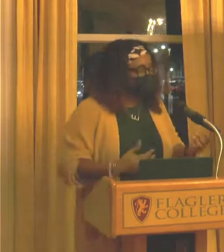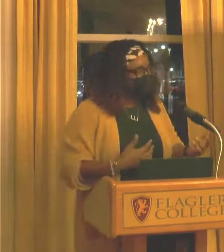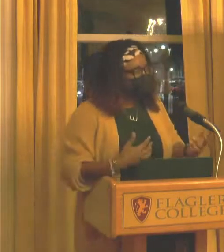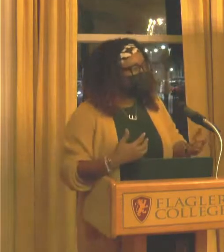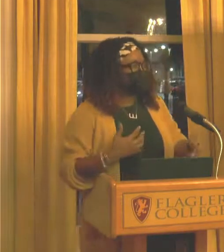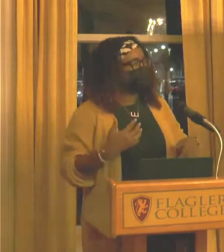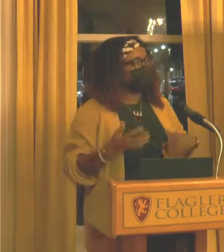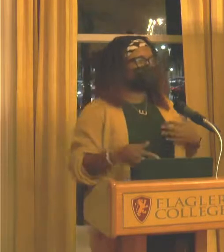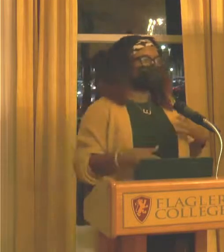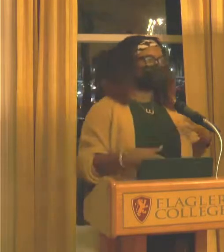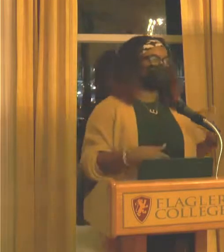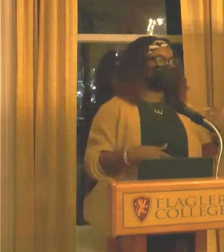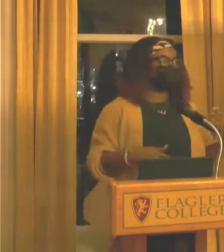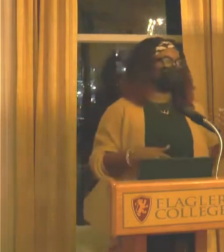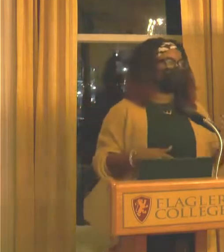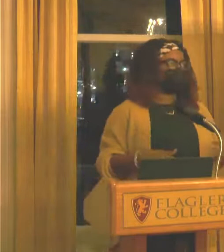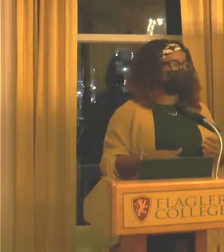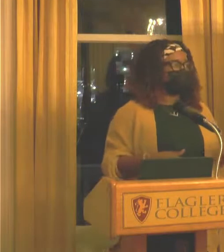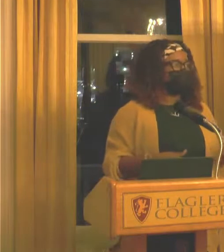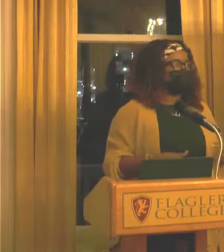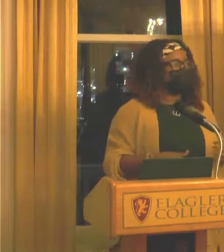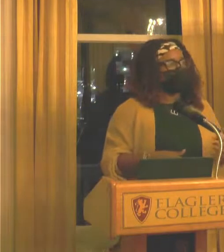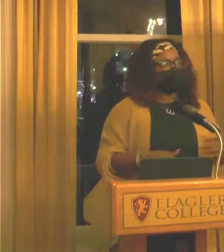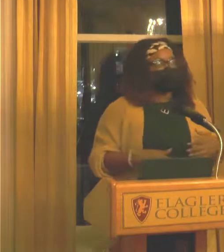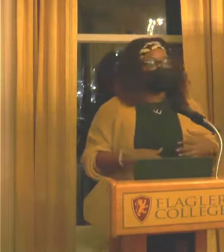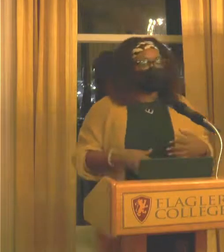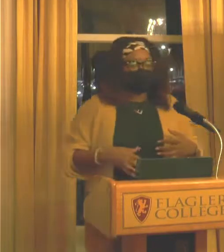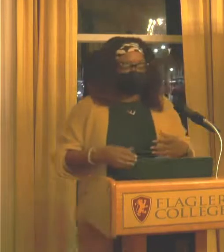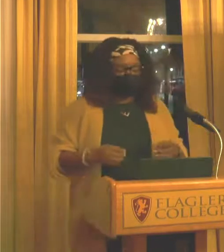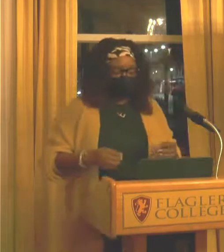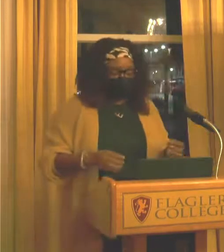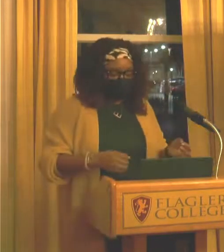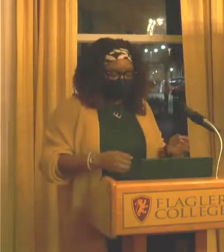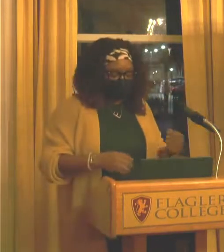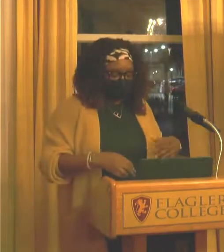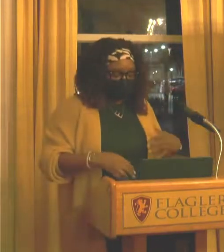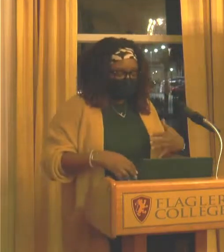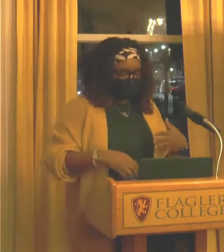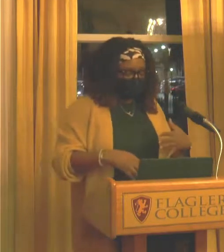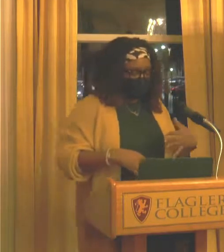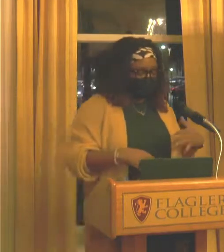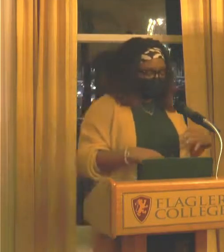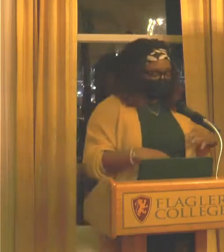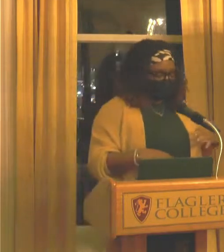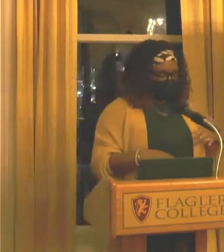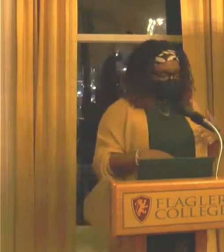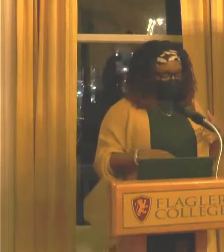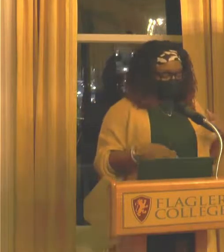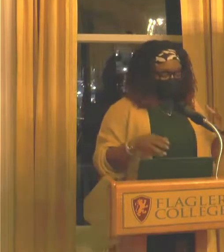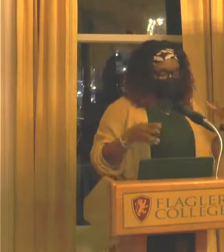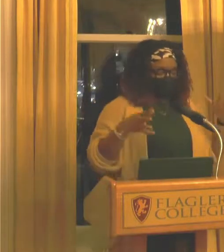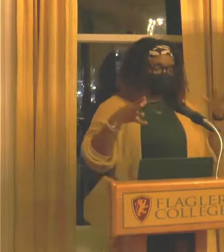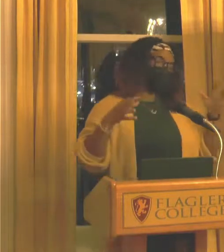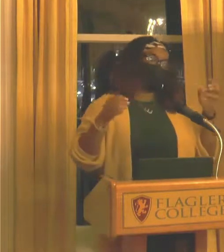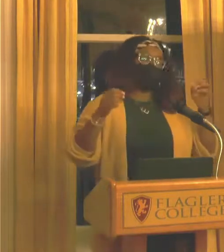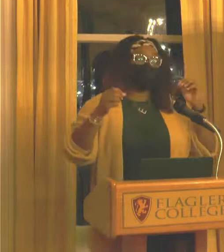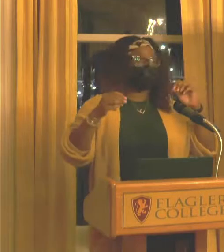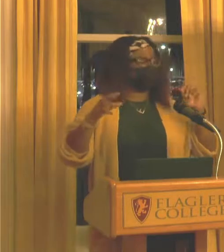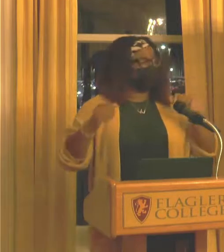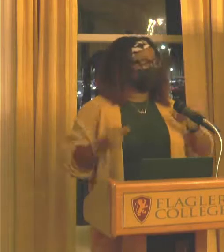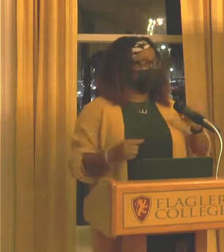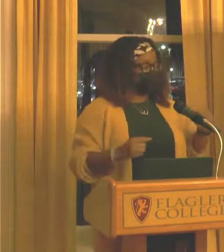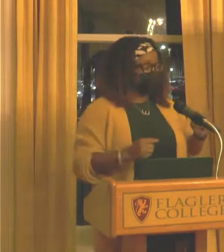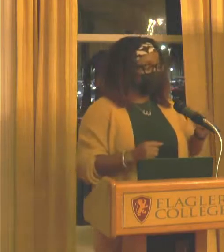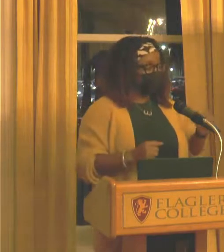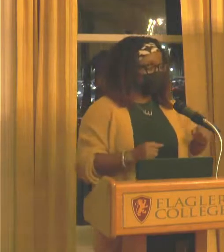doing. Sometimes you don't make the best decisions. And I was a part of a group at Florida State that used